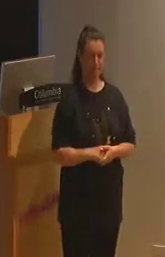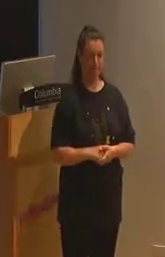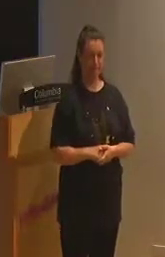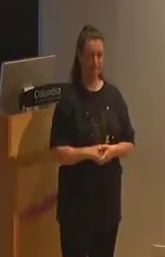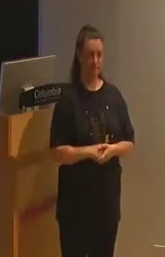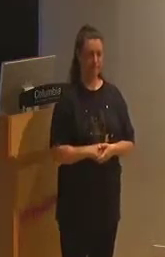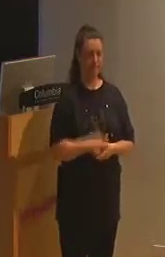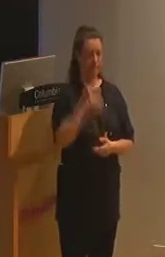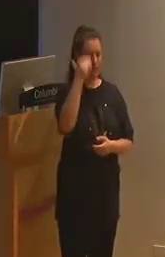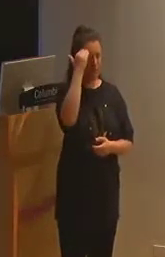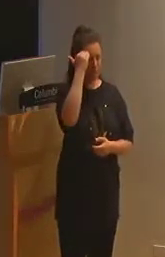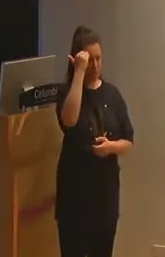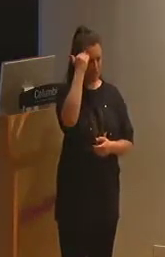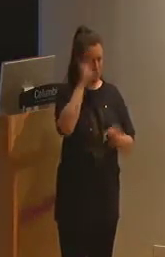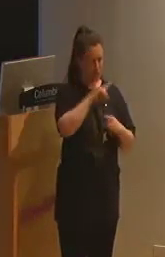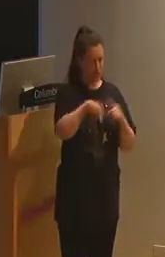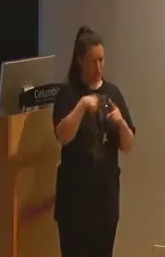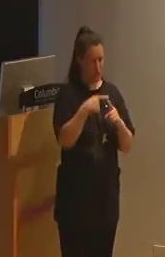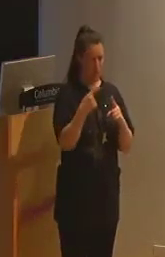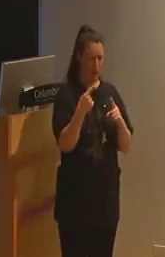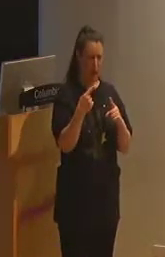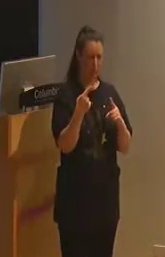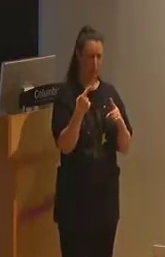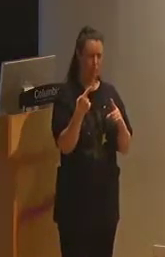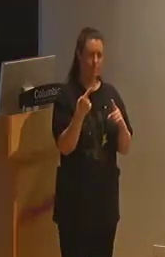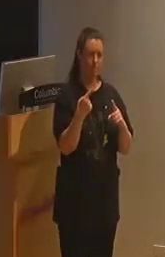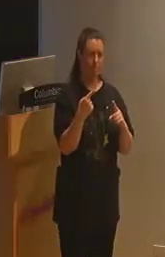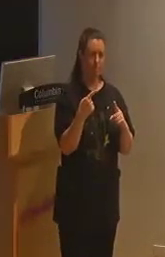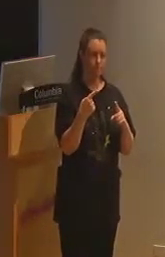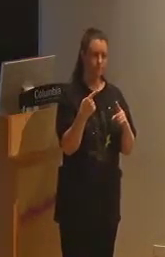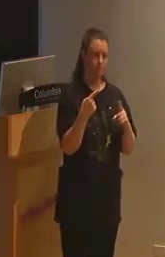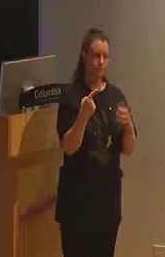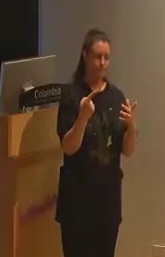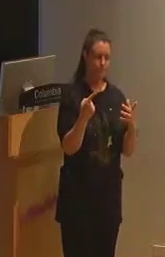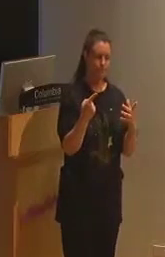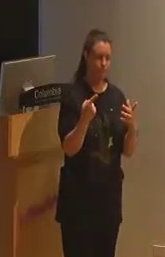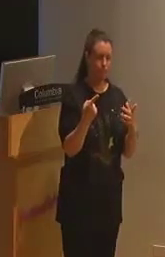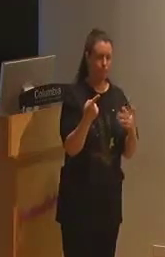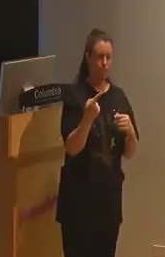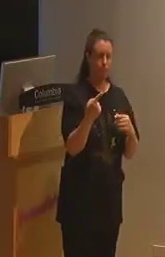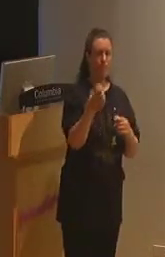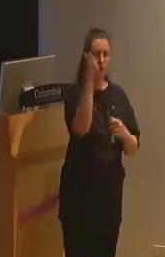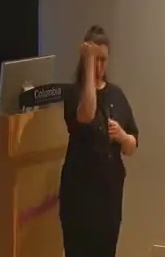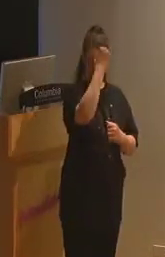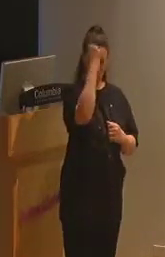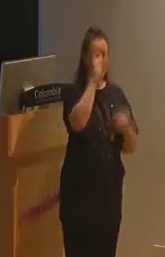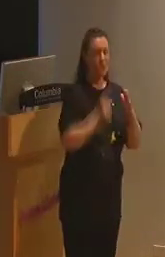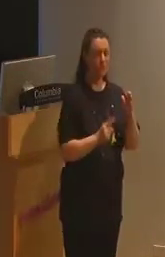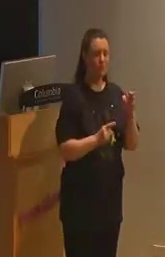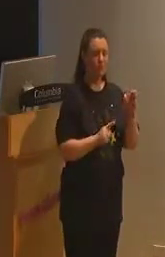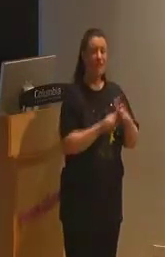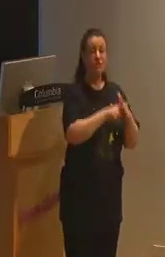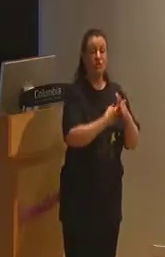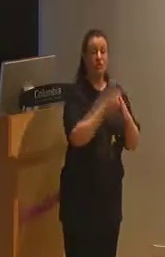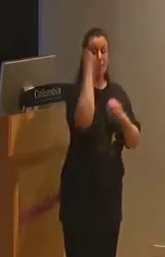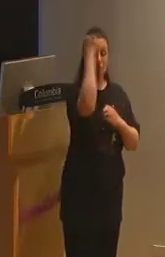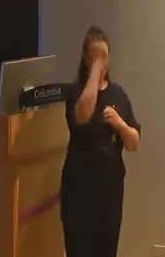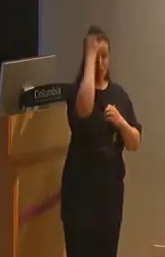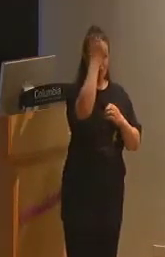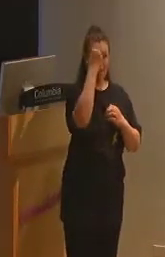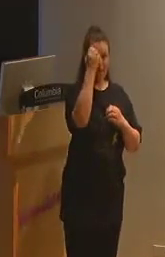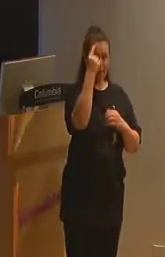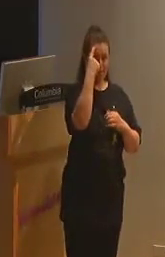Knowledge about non-normative bodies grew out of European Enlightenment culture and the belief in the perfectibility of nature through culture.